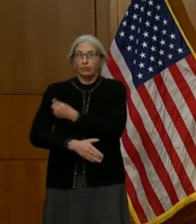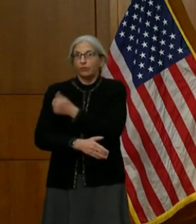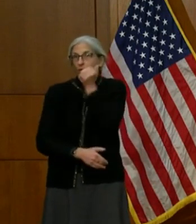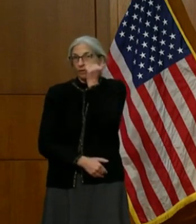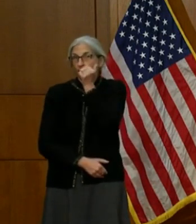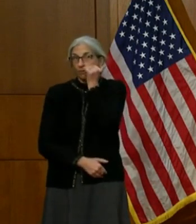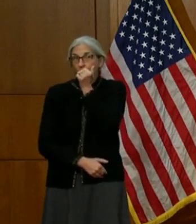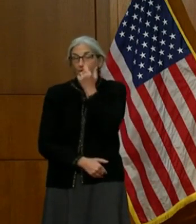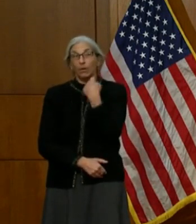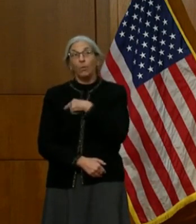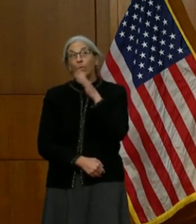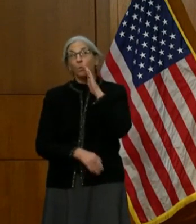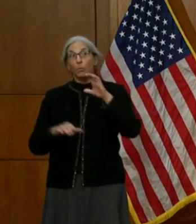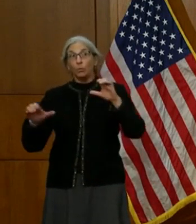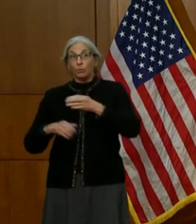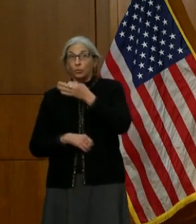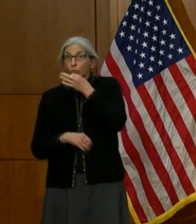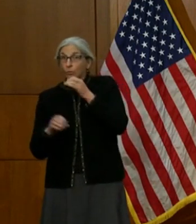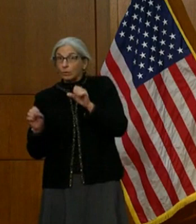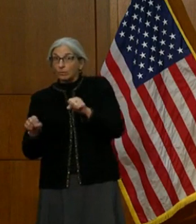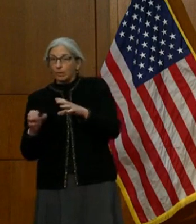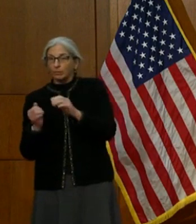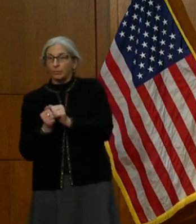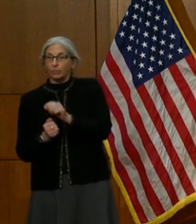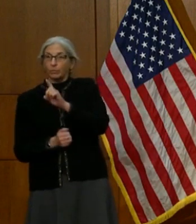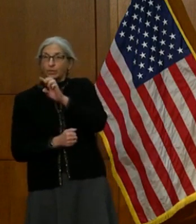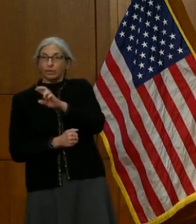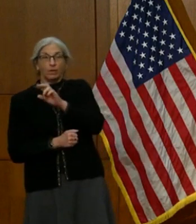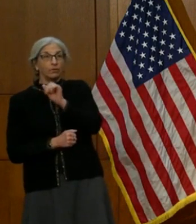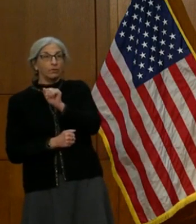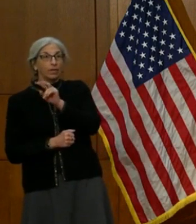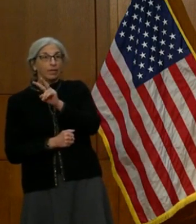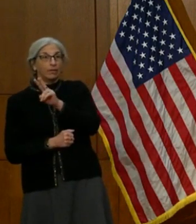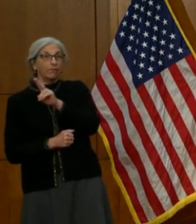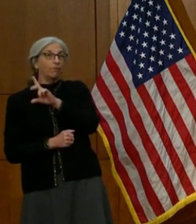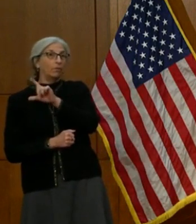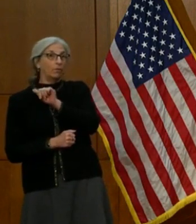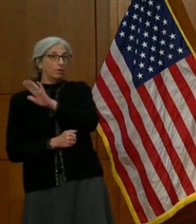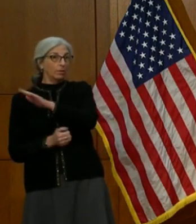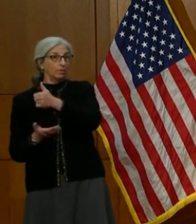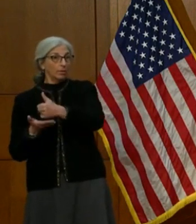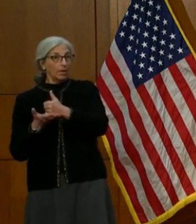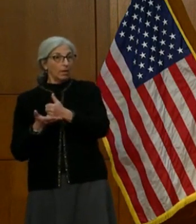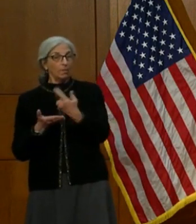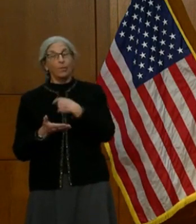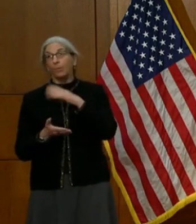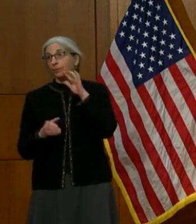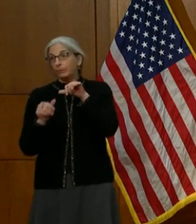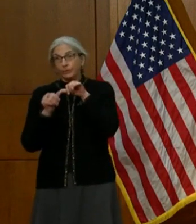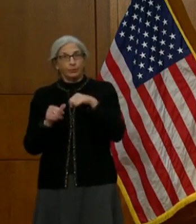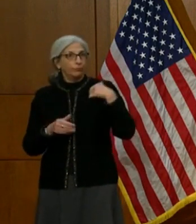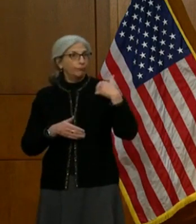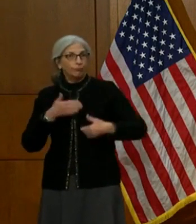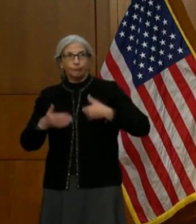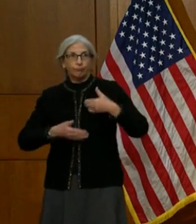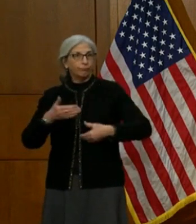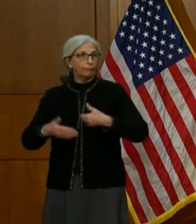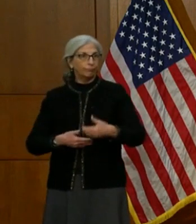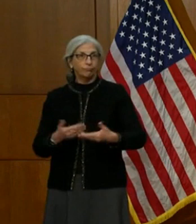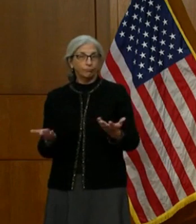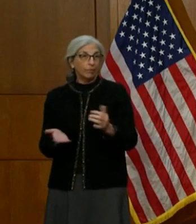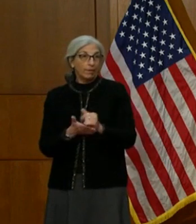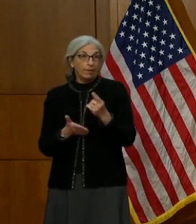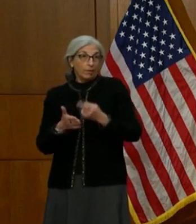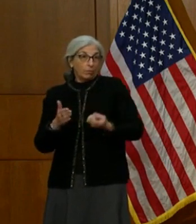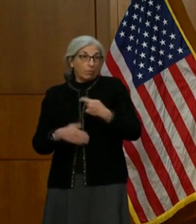can with Dr. Avula's help and continue the mechanisms that are in place. And that's what we need to do to